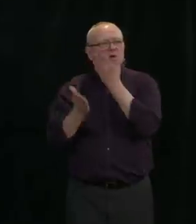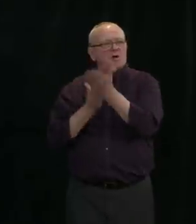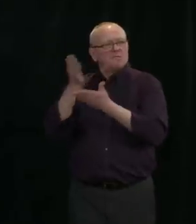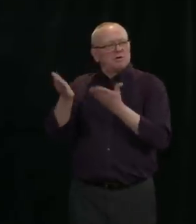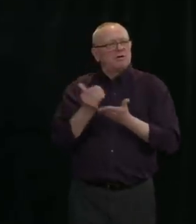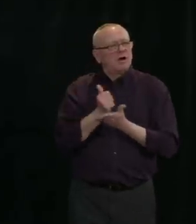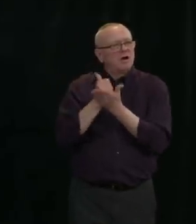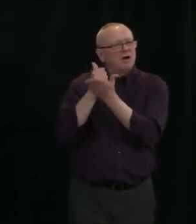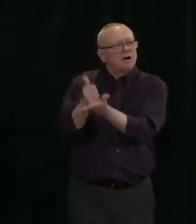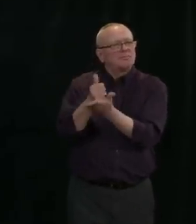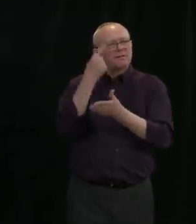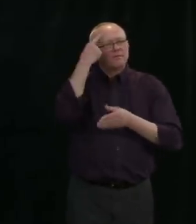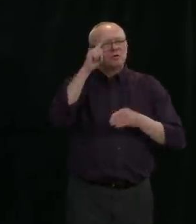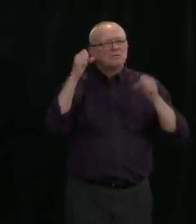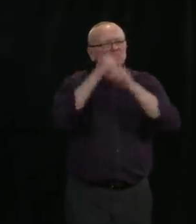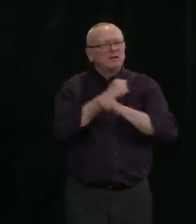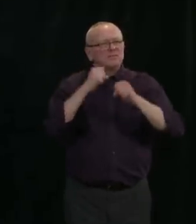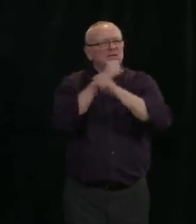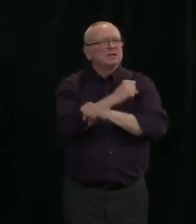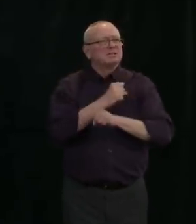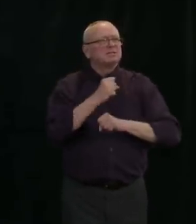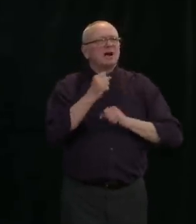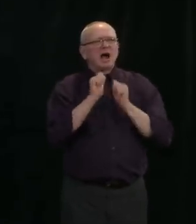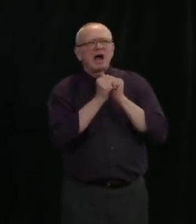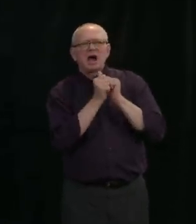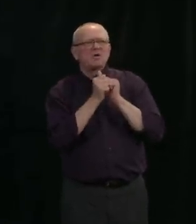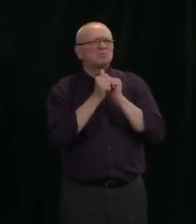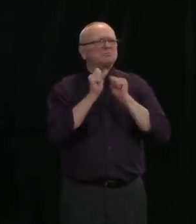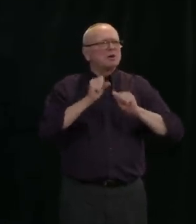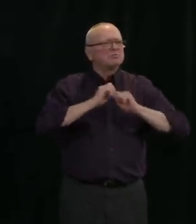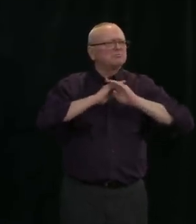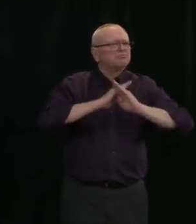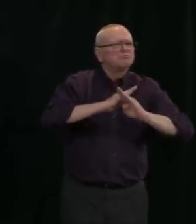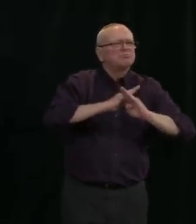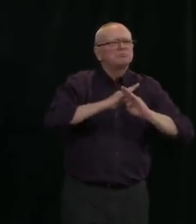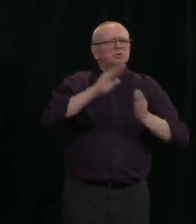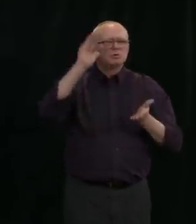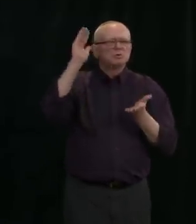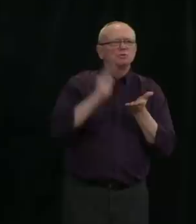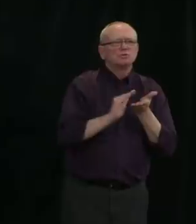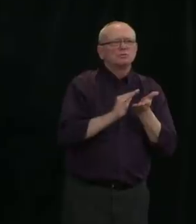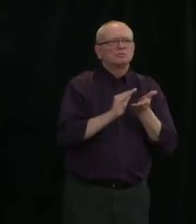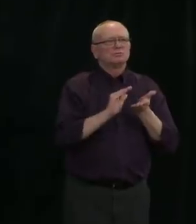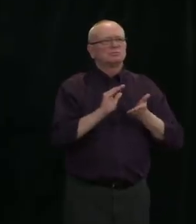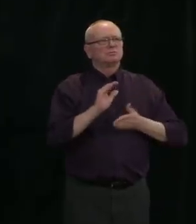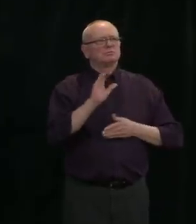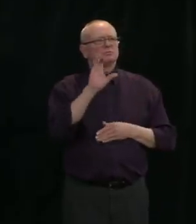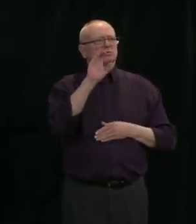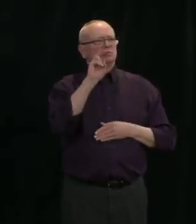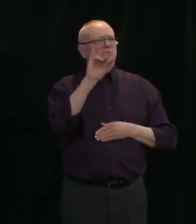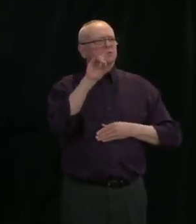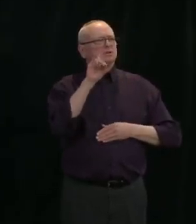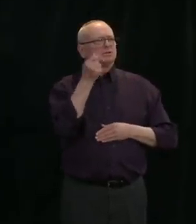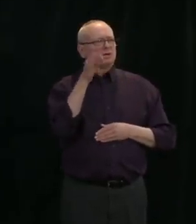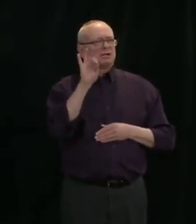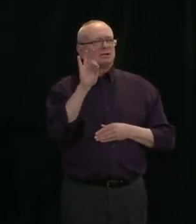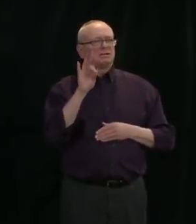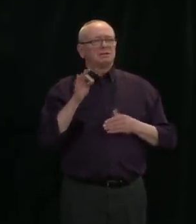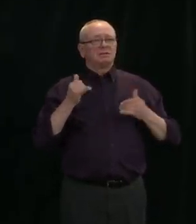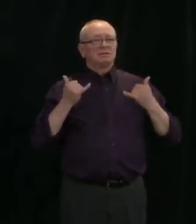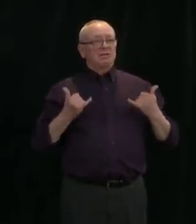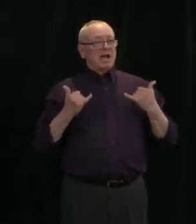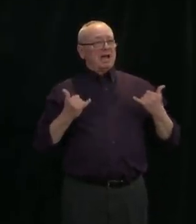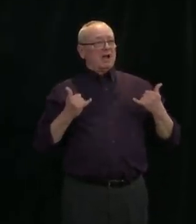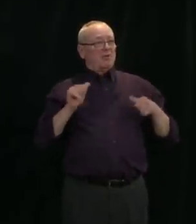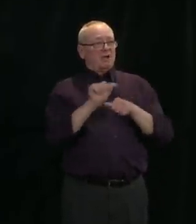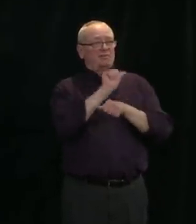pandemic. As of this afternoon, the global number of reported infections is approaching 1.1 million, and the number of deaths attributed